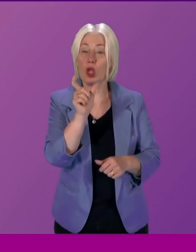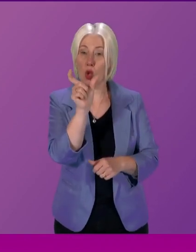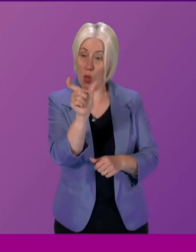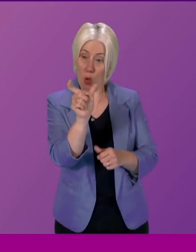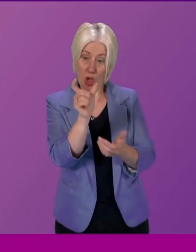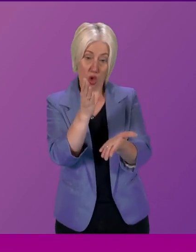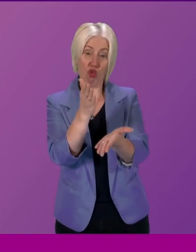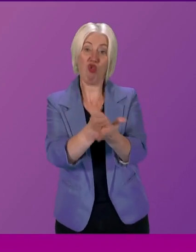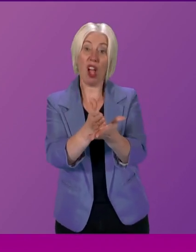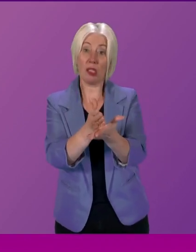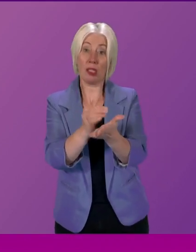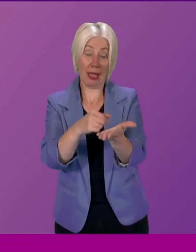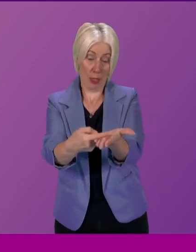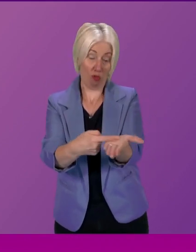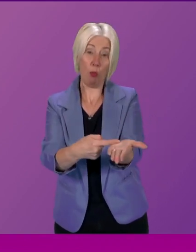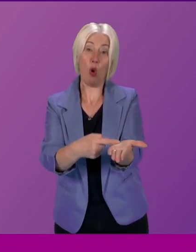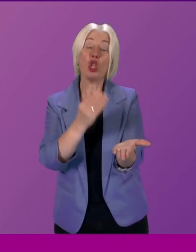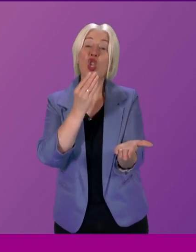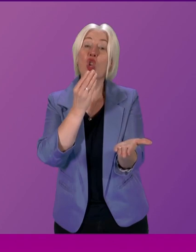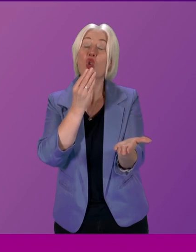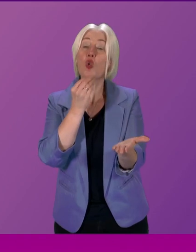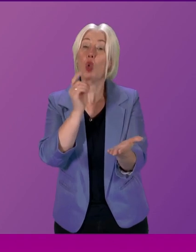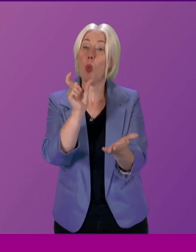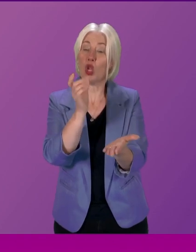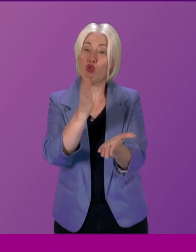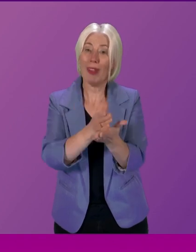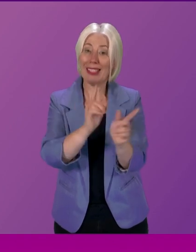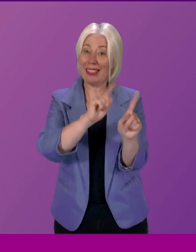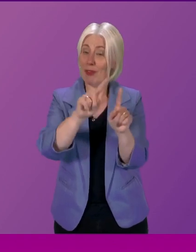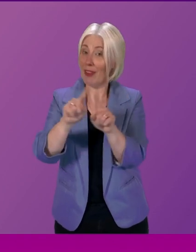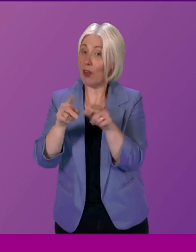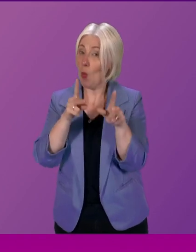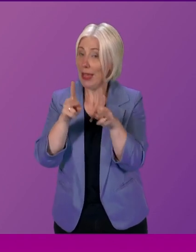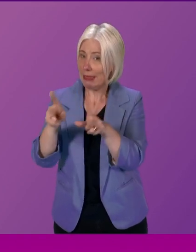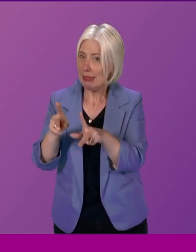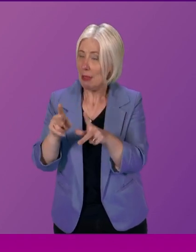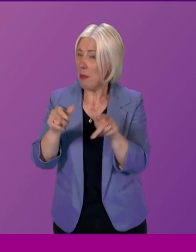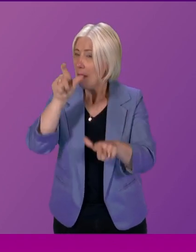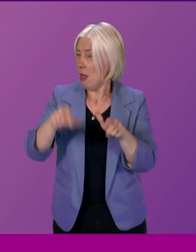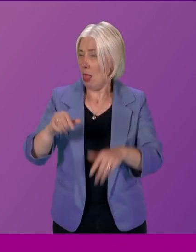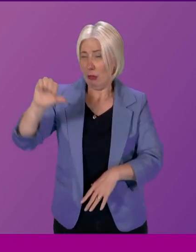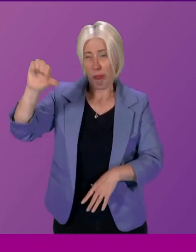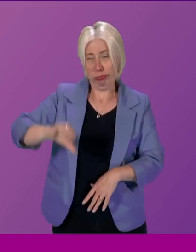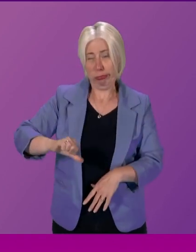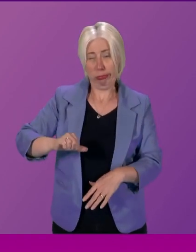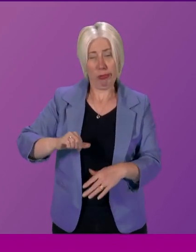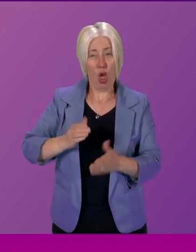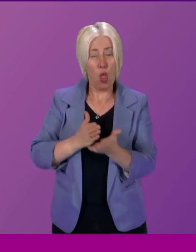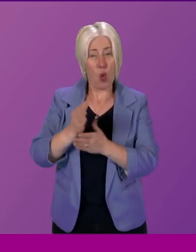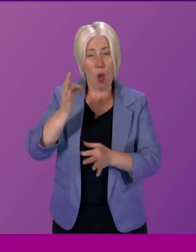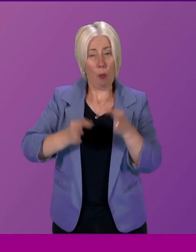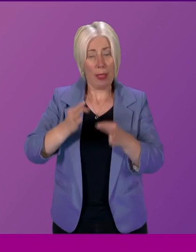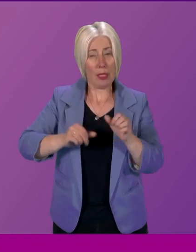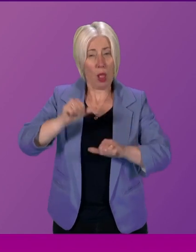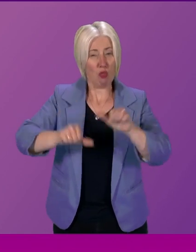report and rightly so we have to acknowledge how many people have lost trust in politicians in the political process and